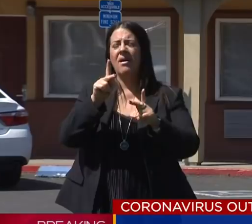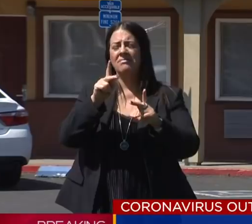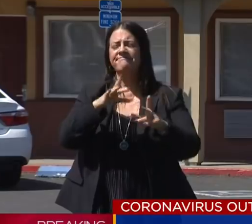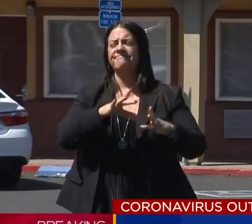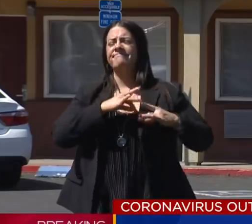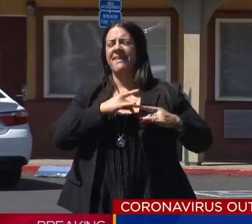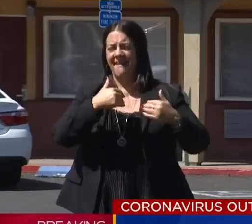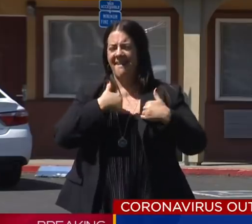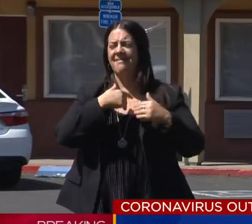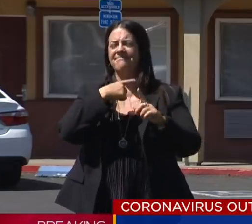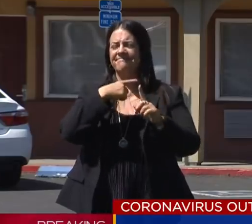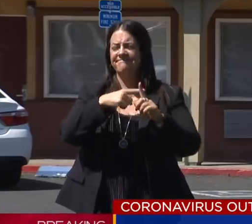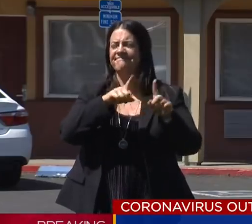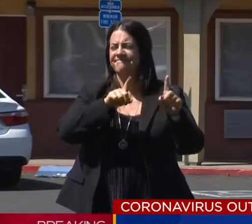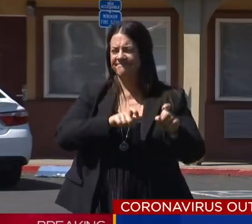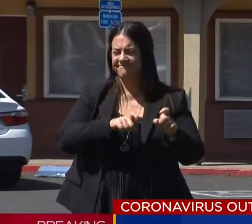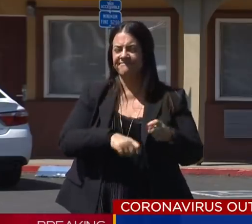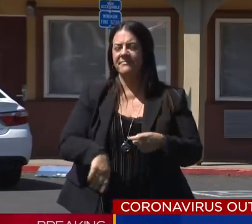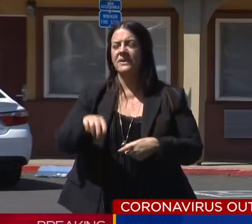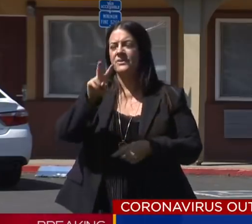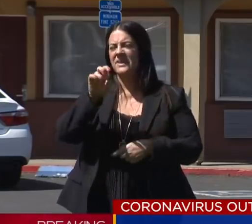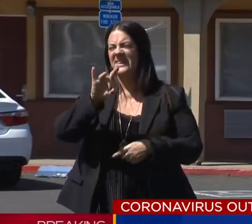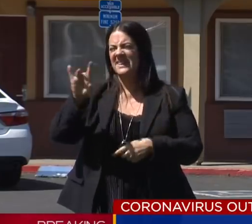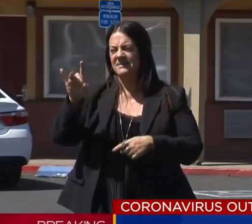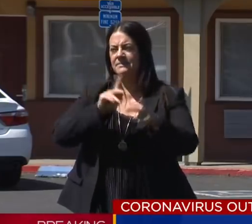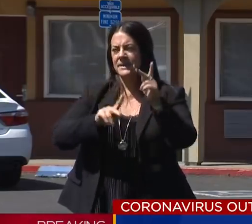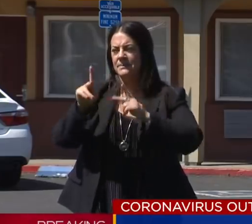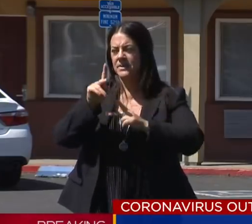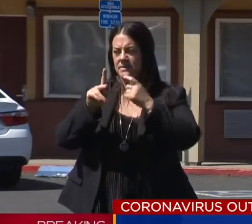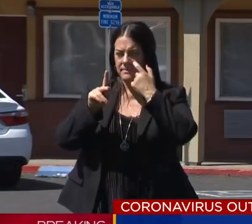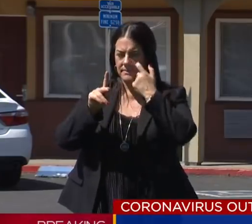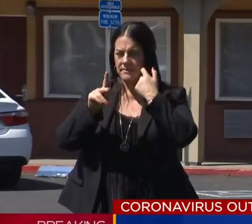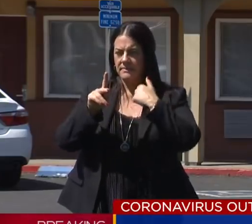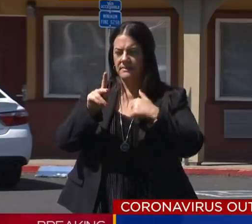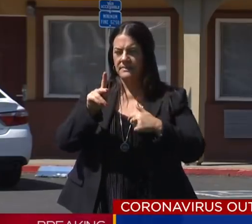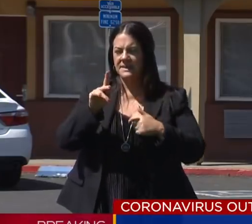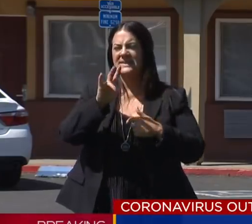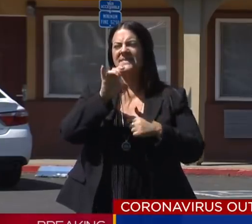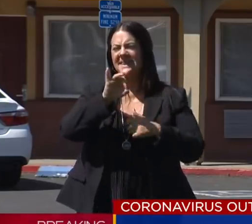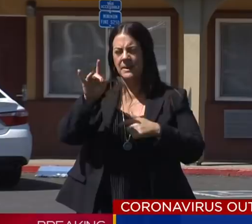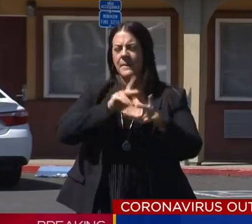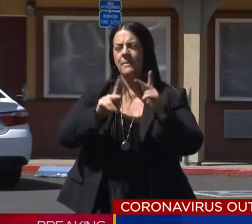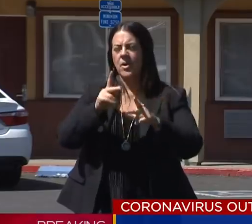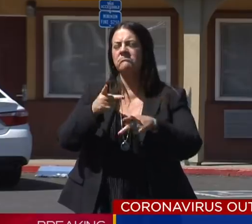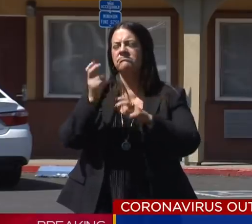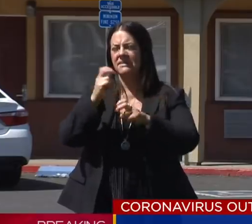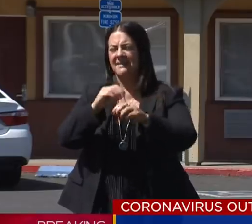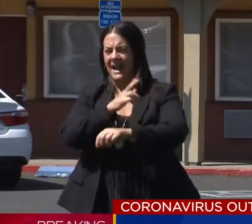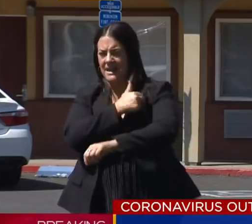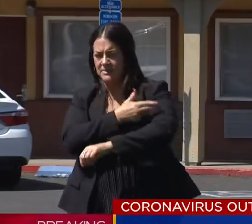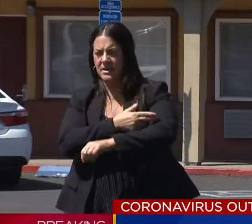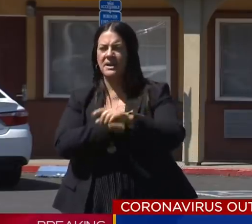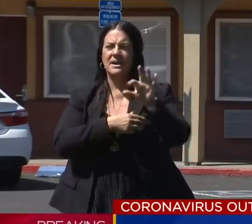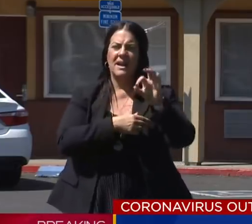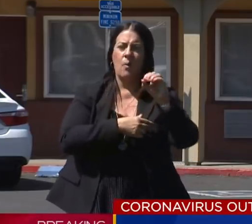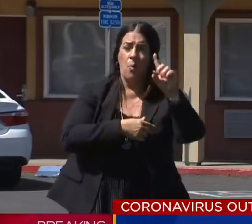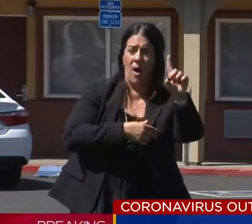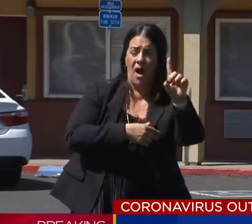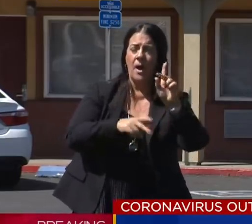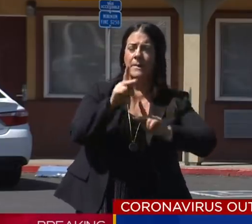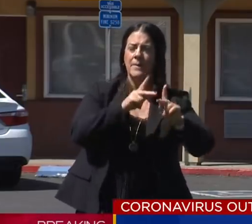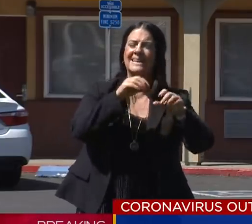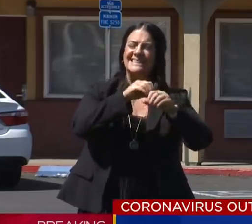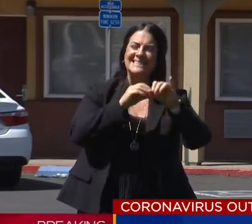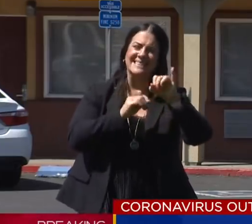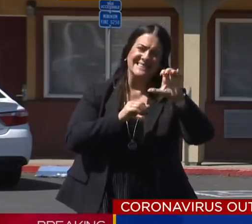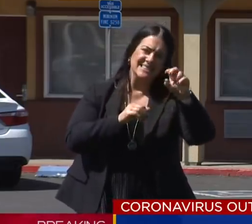We have 2,188 individuals that are hospitalized and 901 individuals in our ICU. That 901